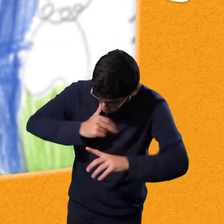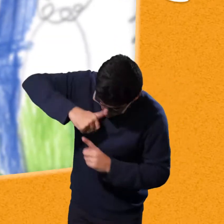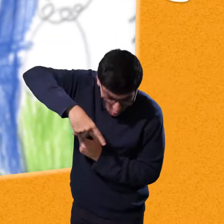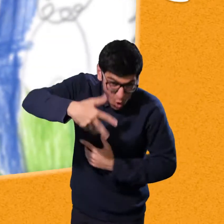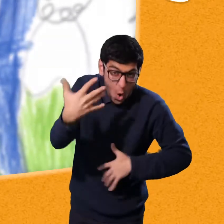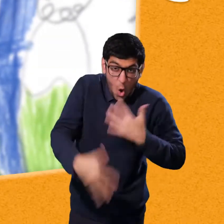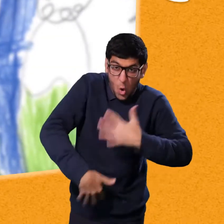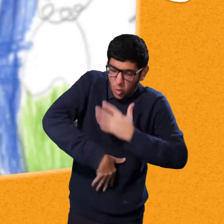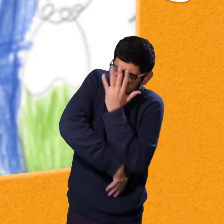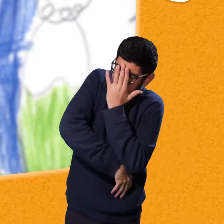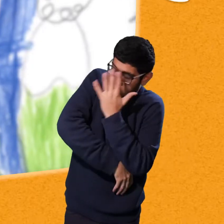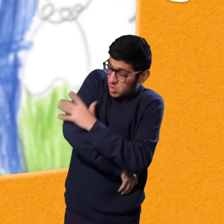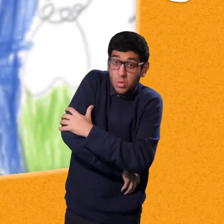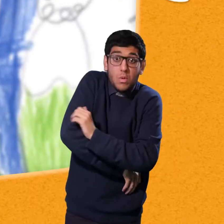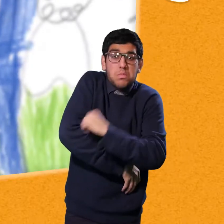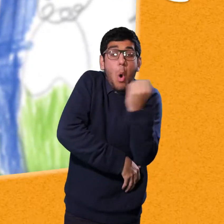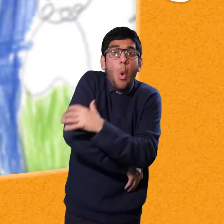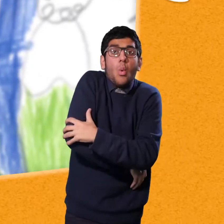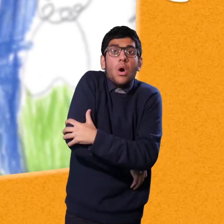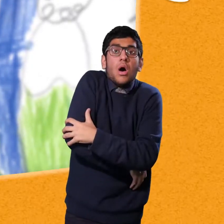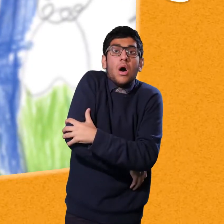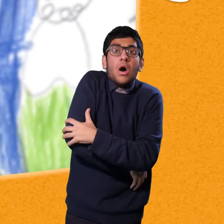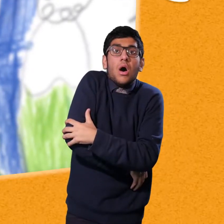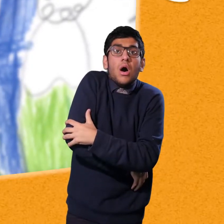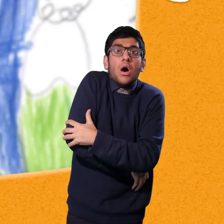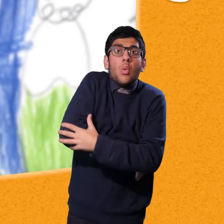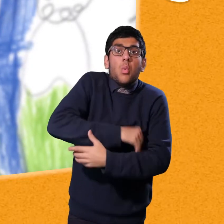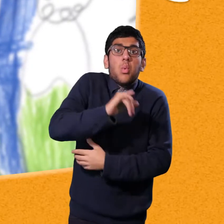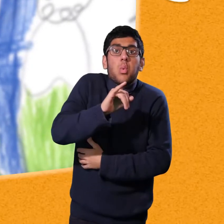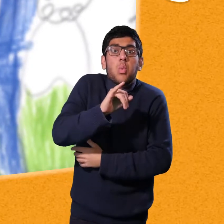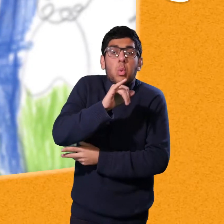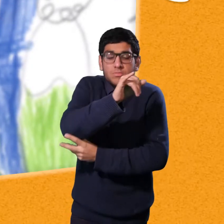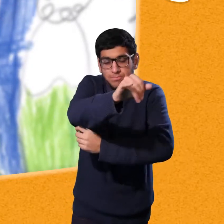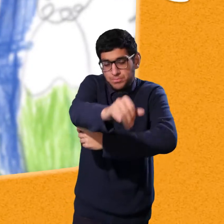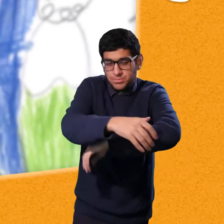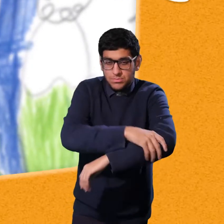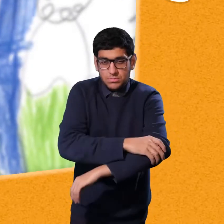ditch face down. Oh, and he hurt himself again. He broke his arm this time.